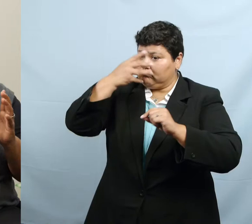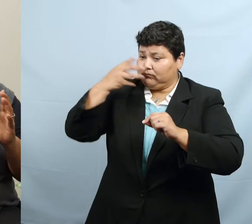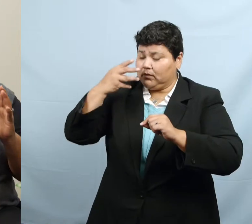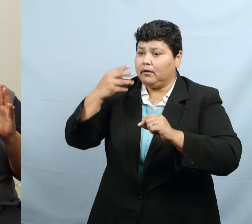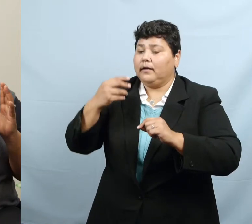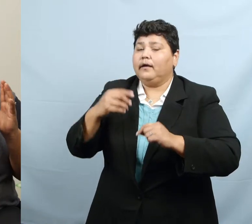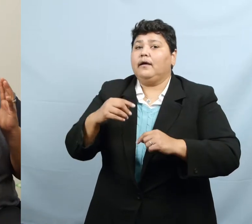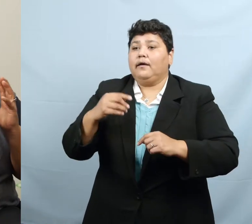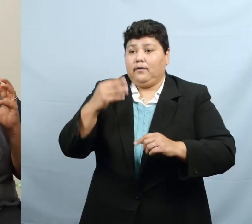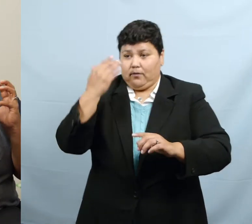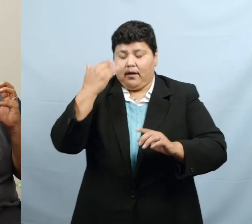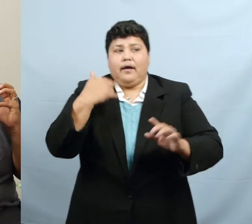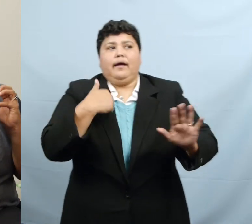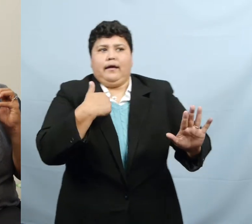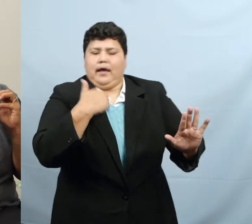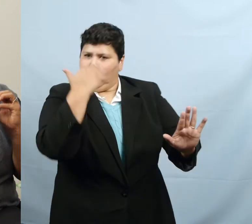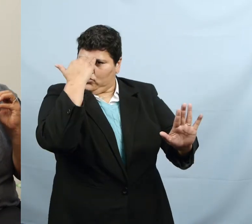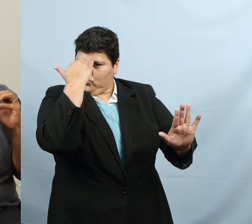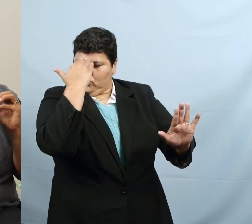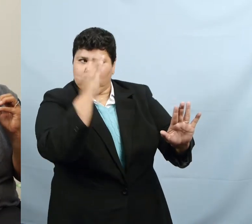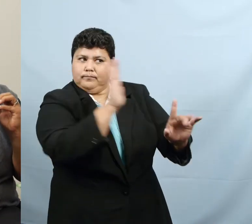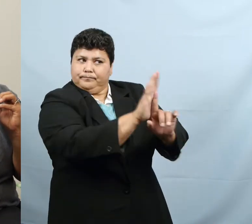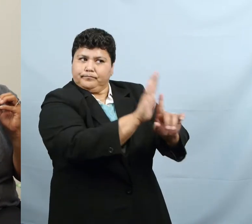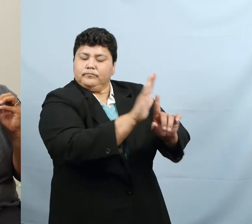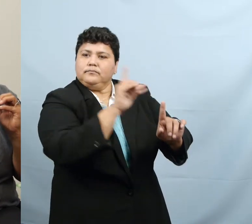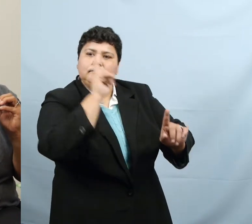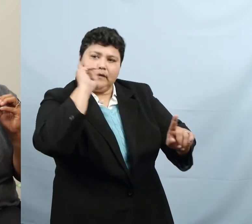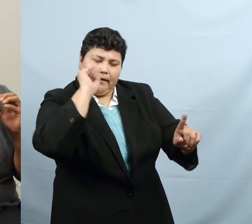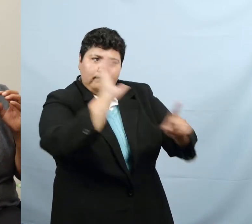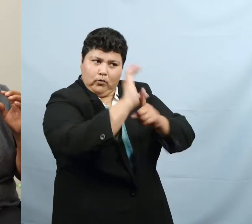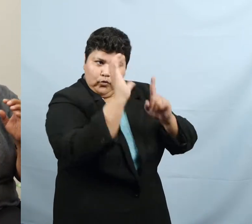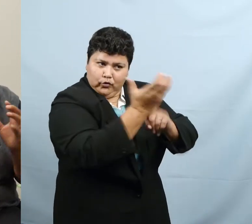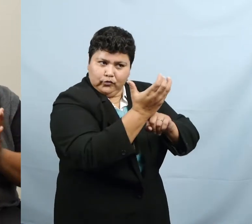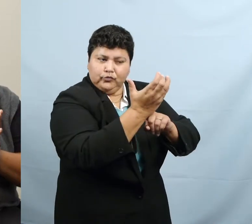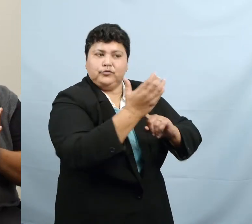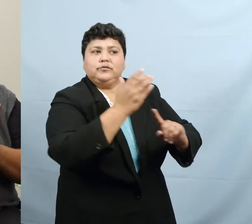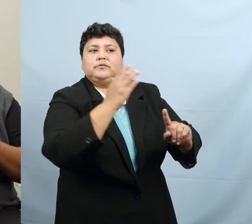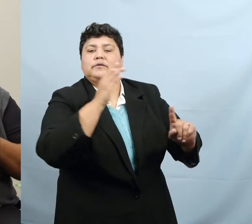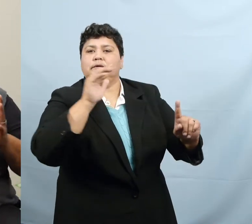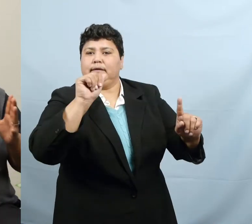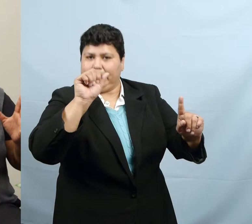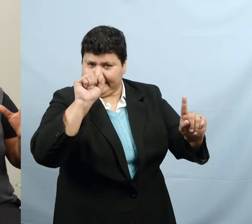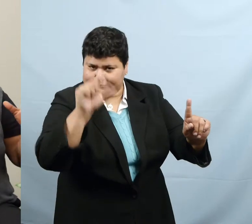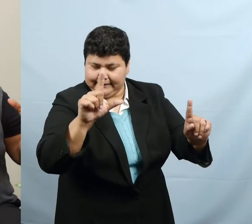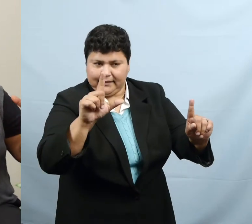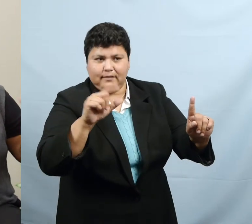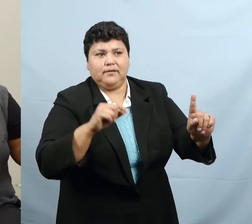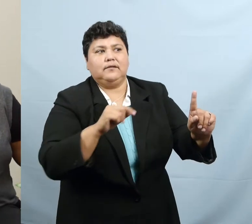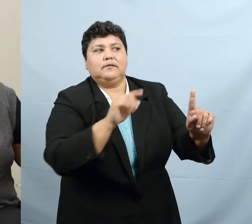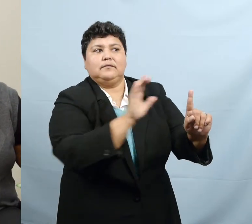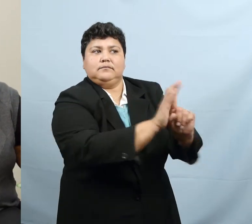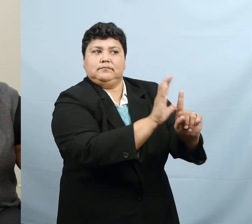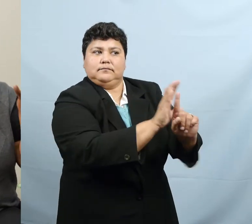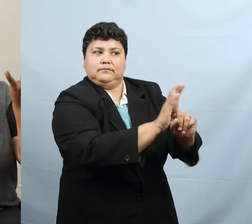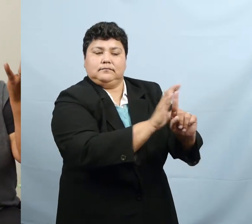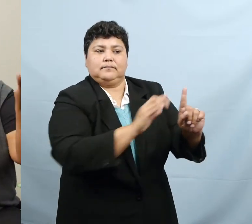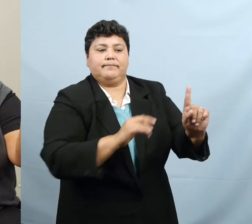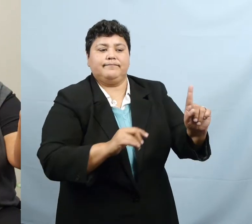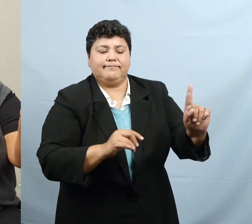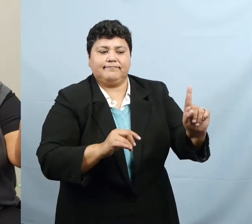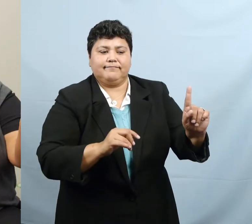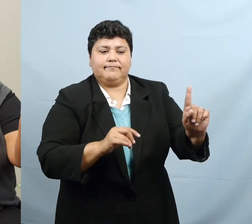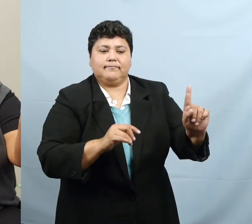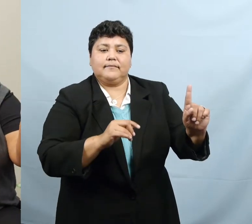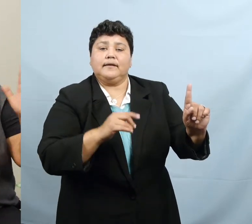In deaf culture and deaf language, ASL, usually what is